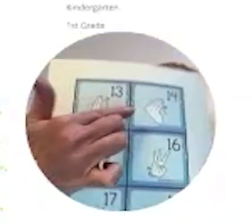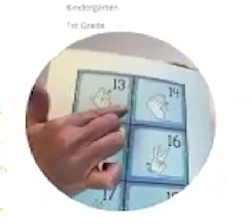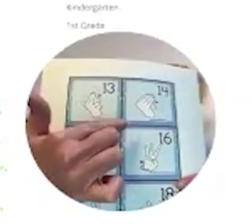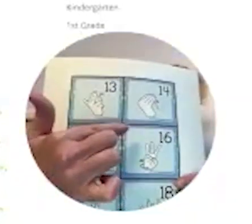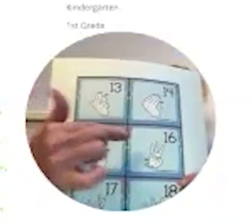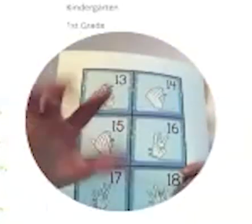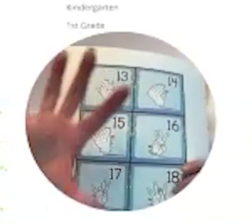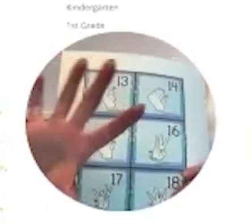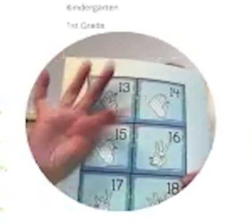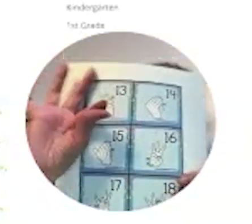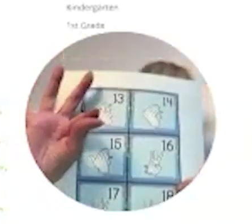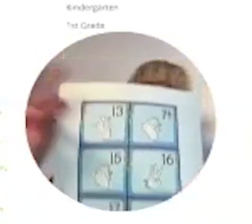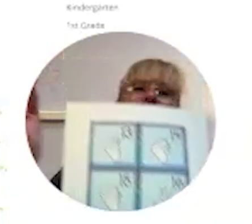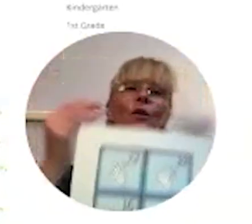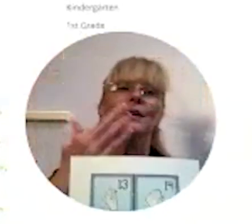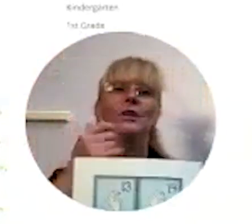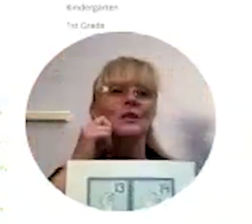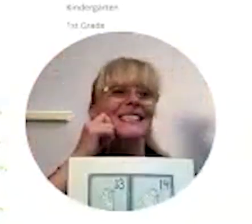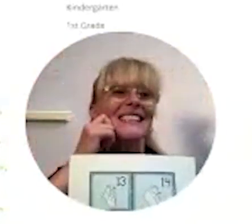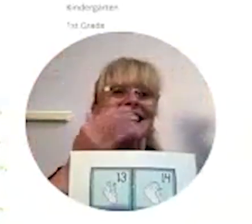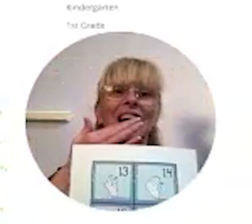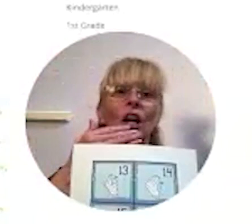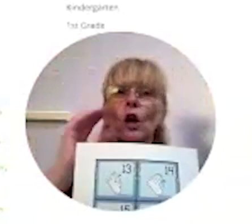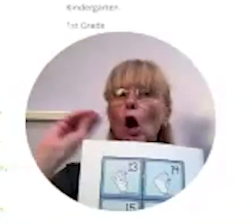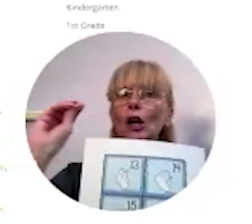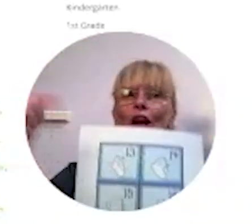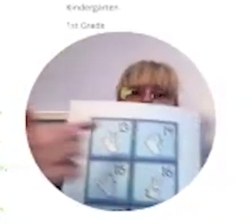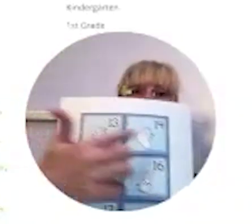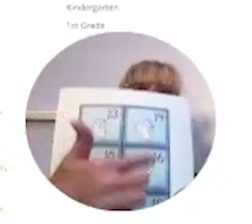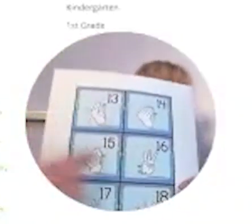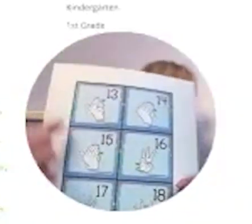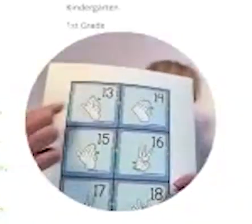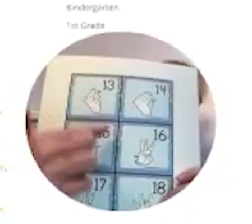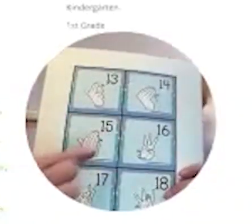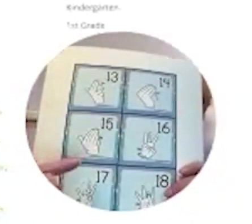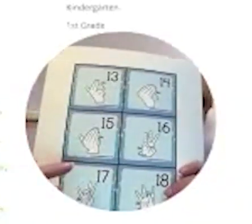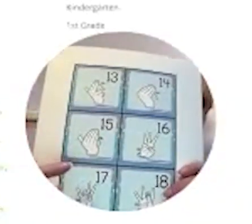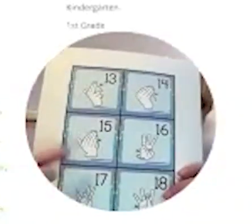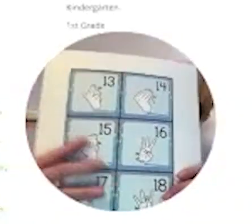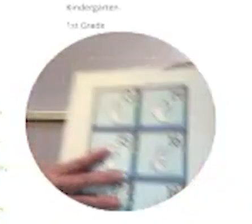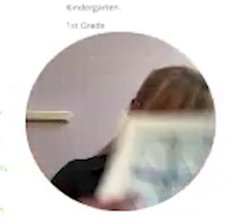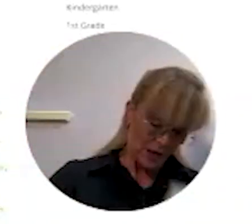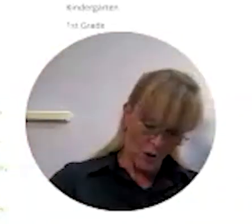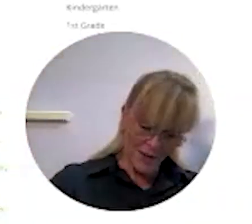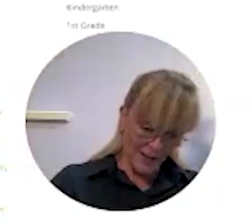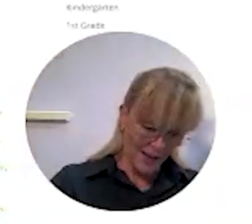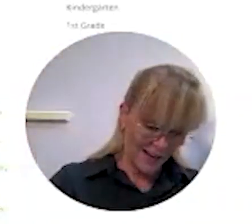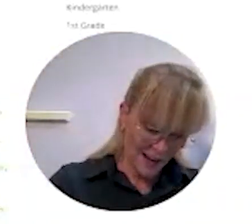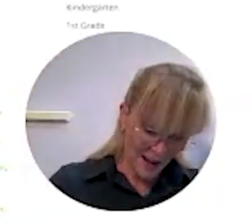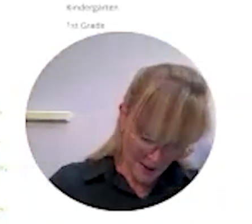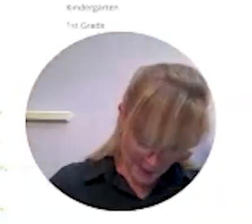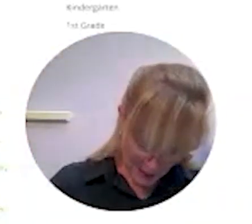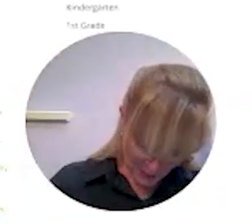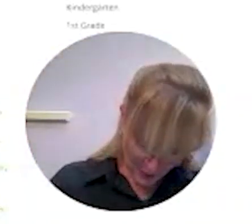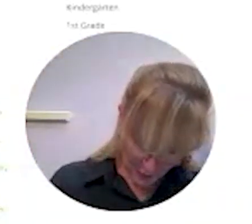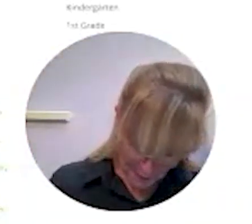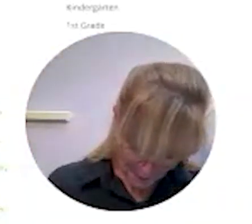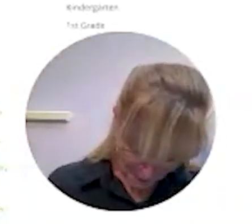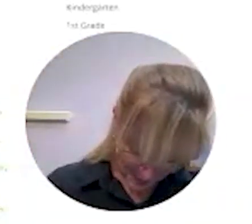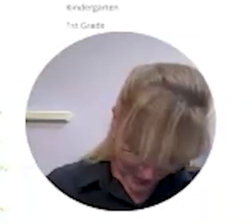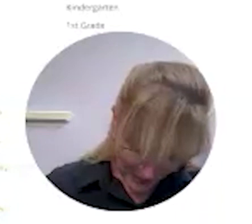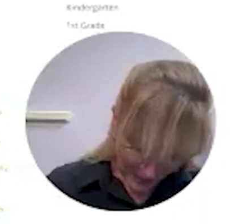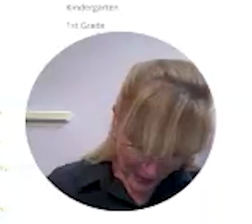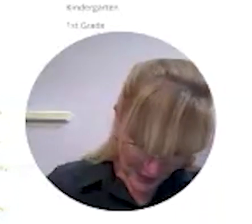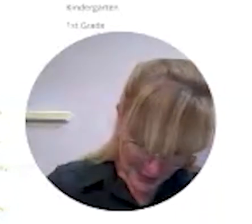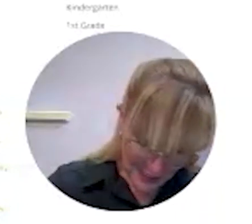said um you can pick your your skin color or no color right there okay um here we go